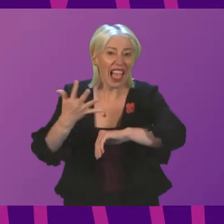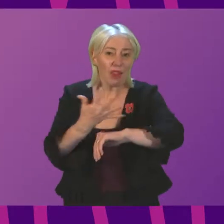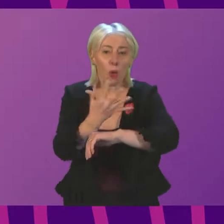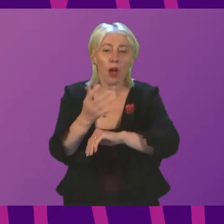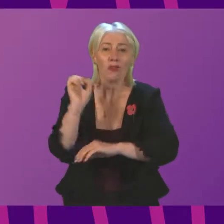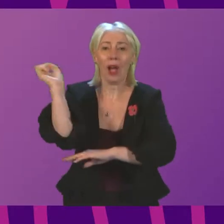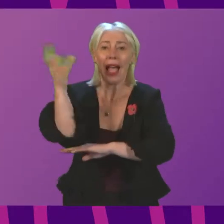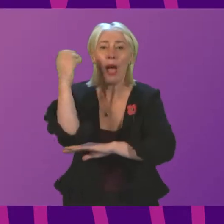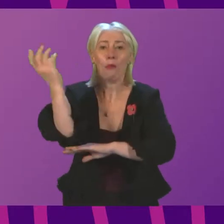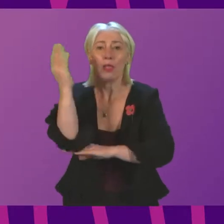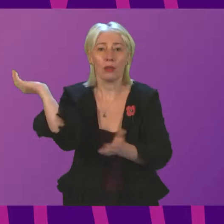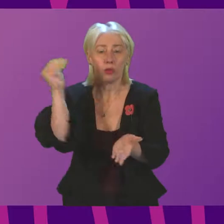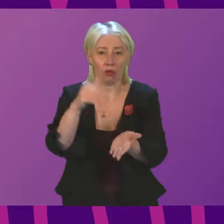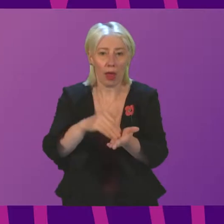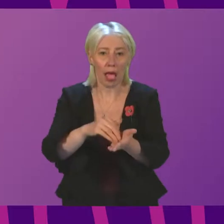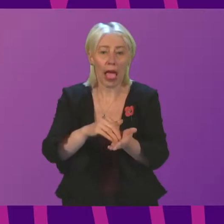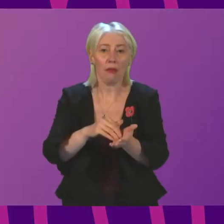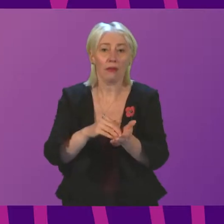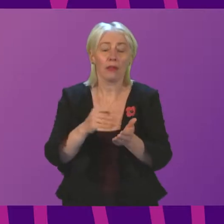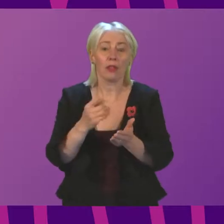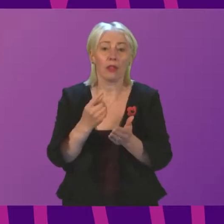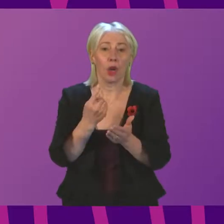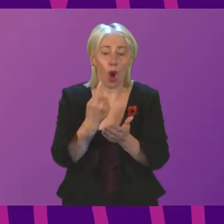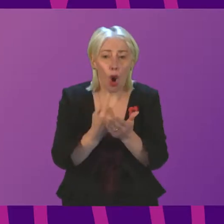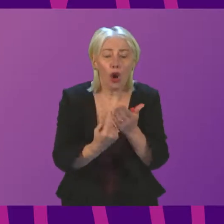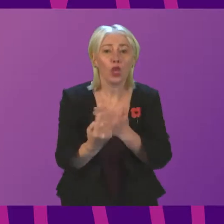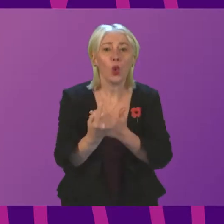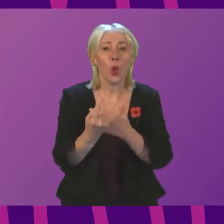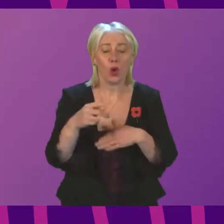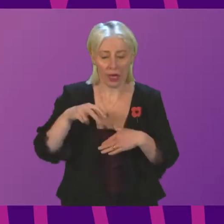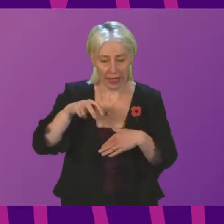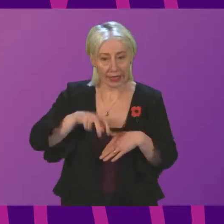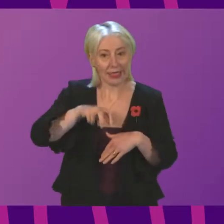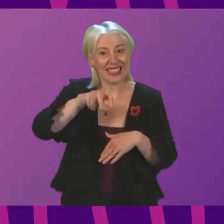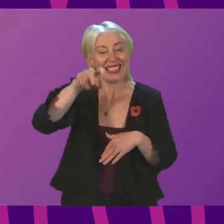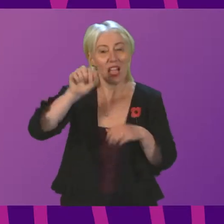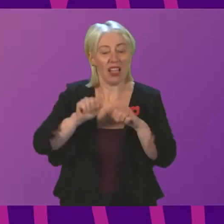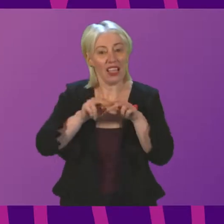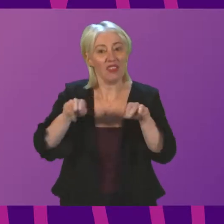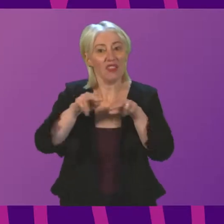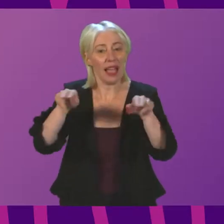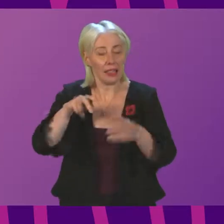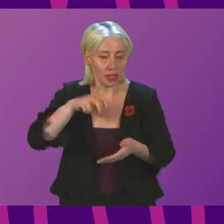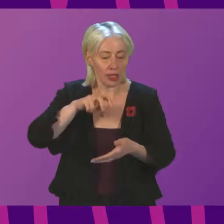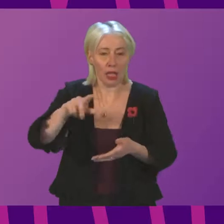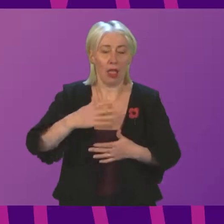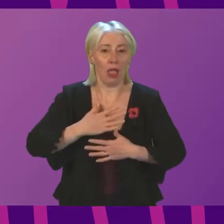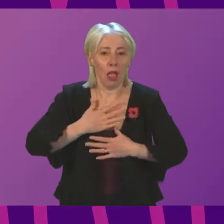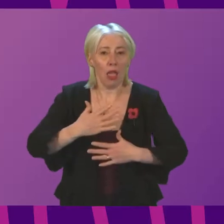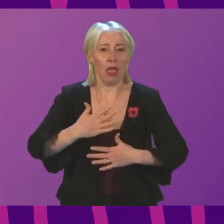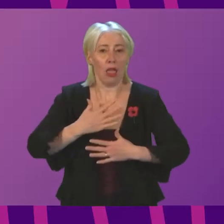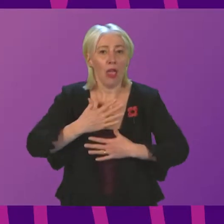In his final moments, he was alone in the stairwell of his tenement building, struggling to breathe.